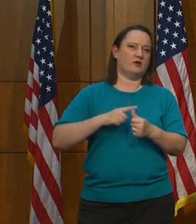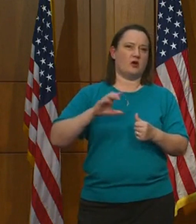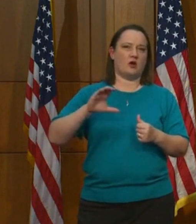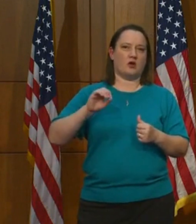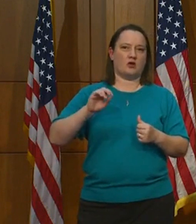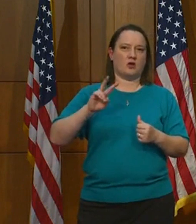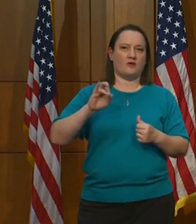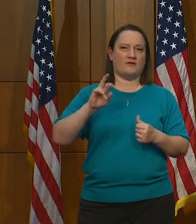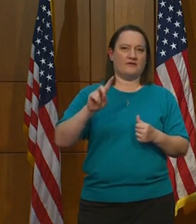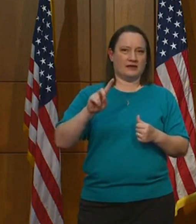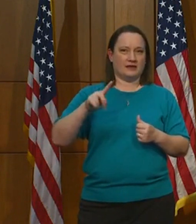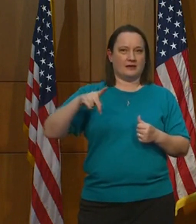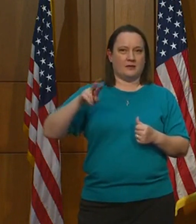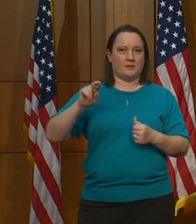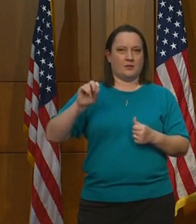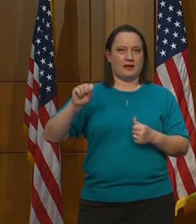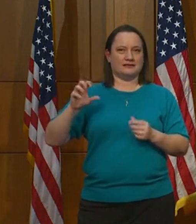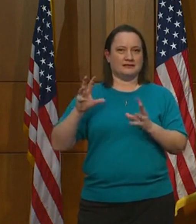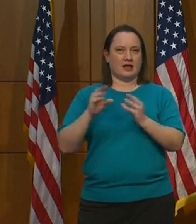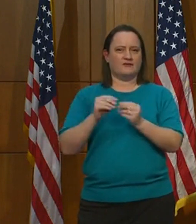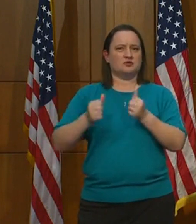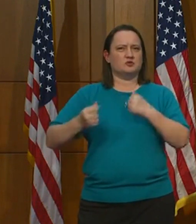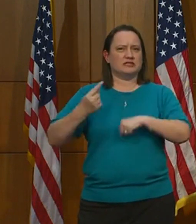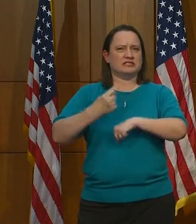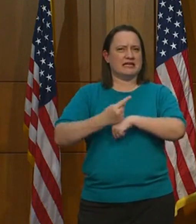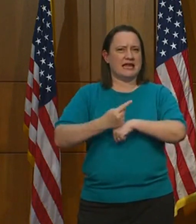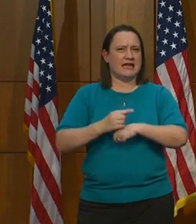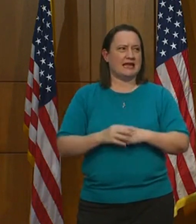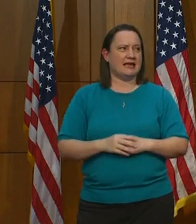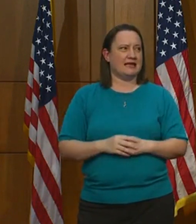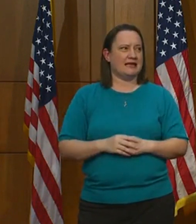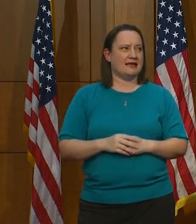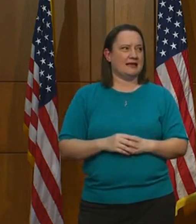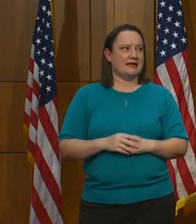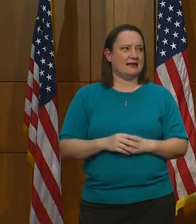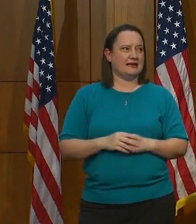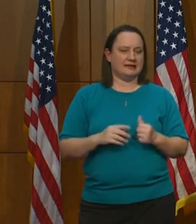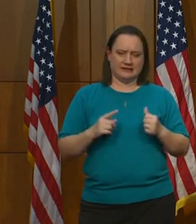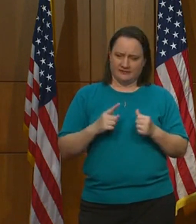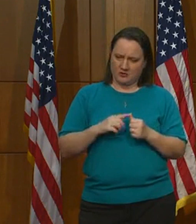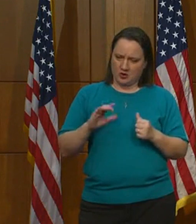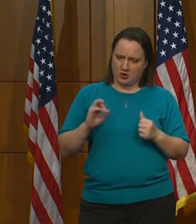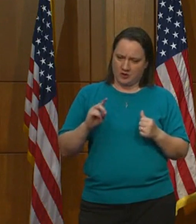press conference? On what day? First COVID press conference?